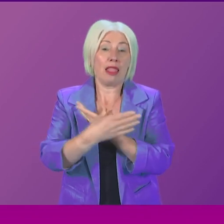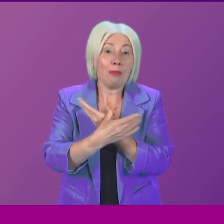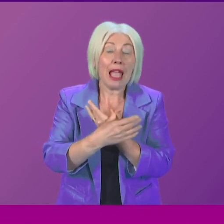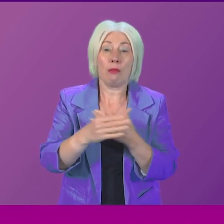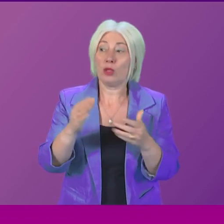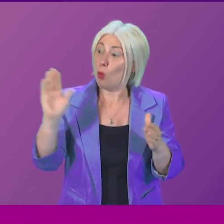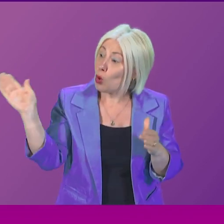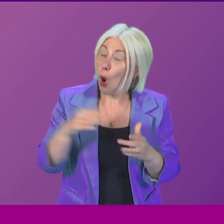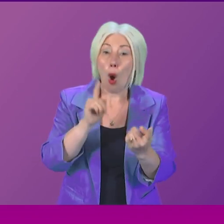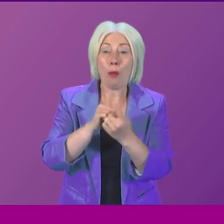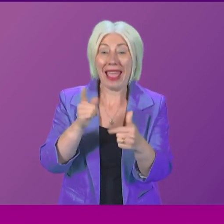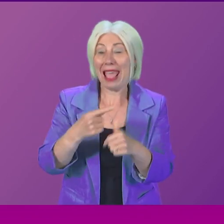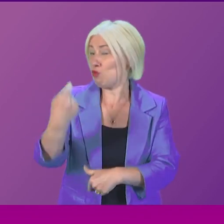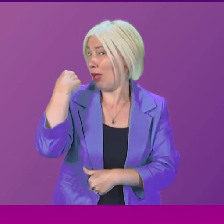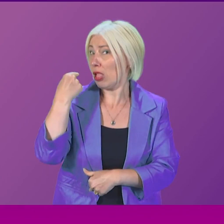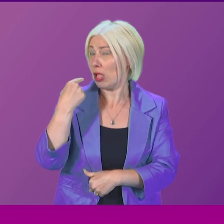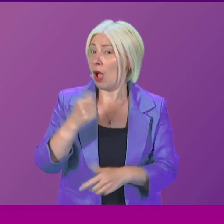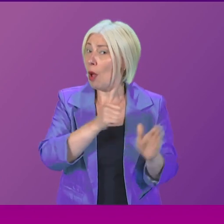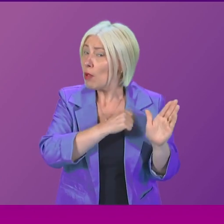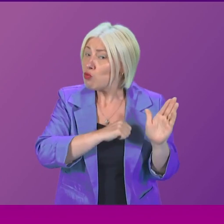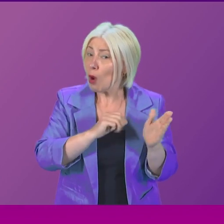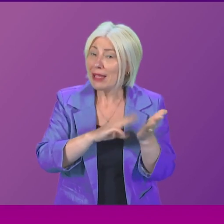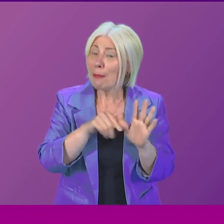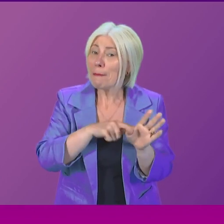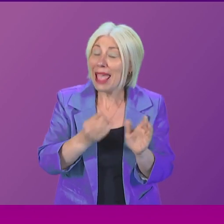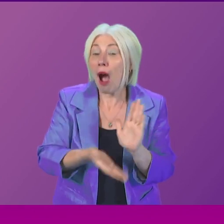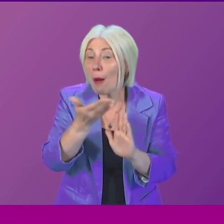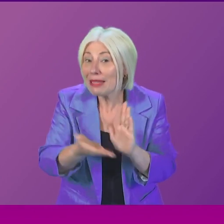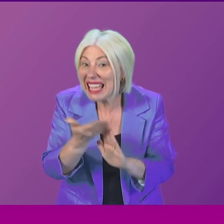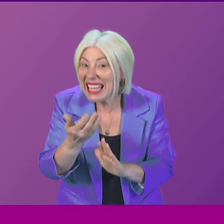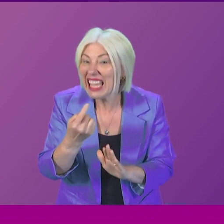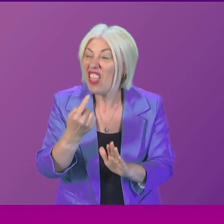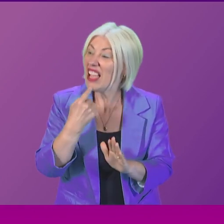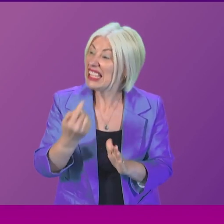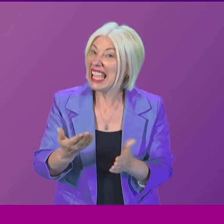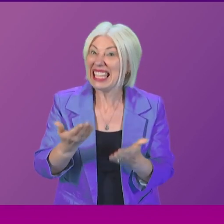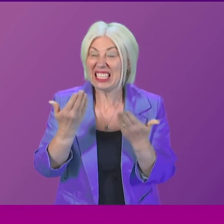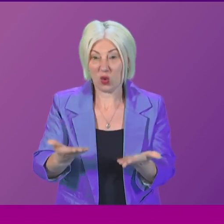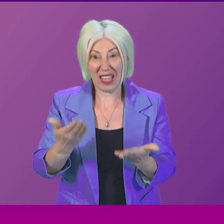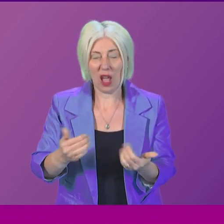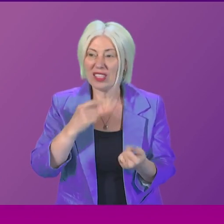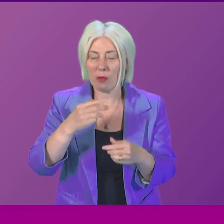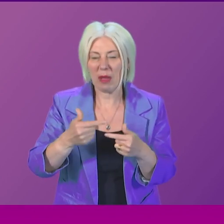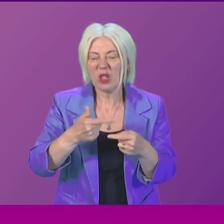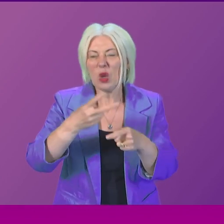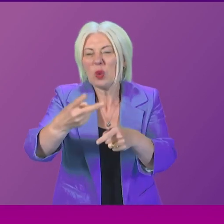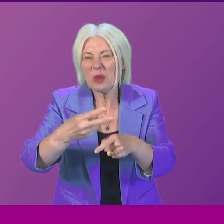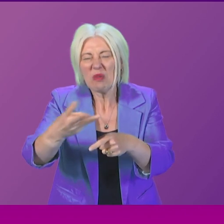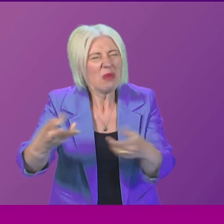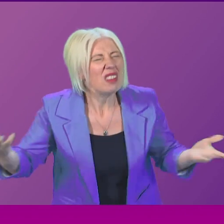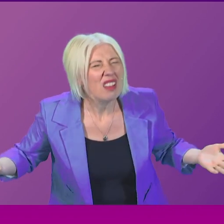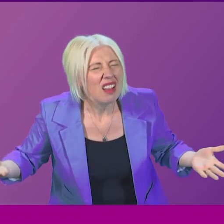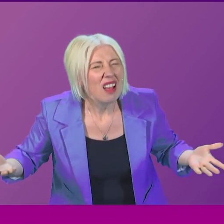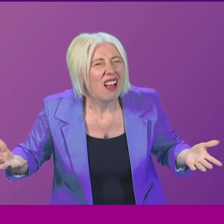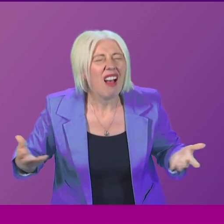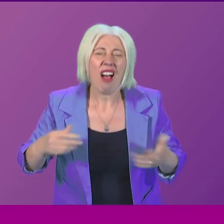about in April, were promised an update in May, have been told this morning it will now be several more weeks. There is an urgency here, and I